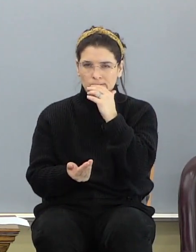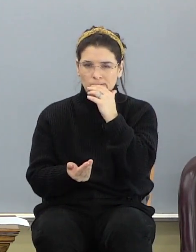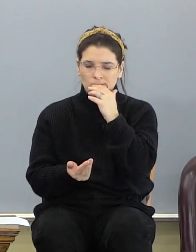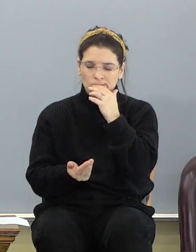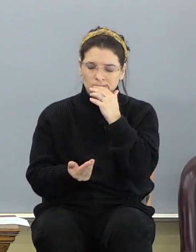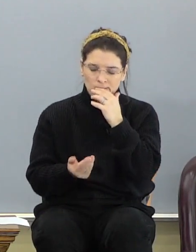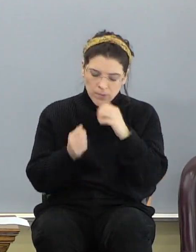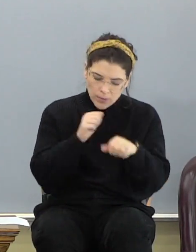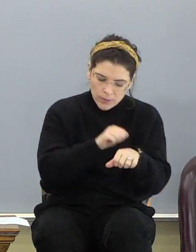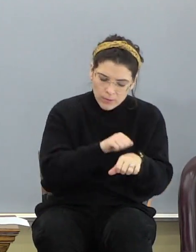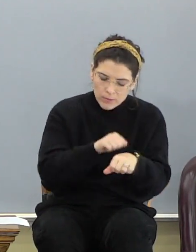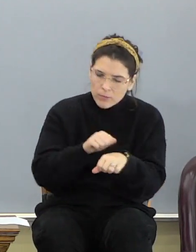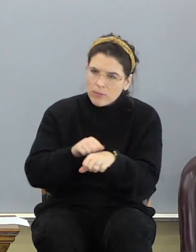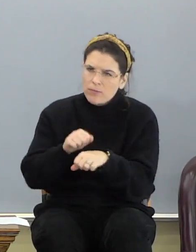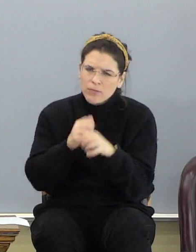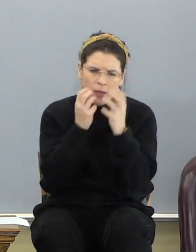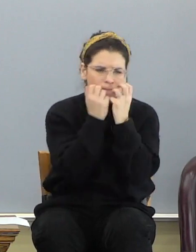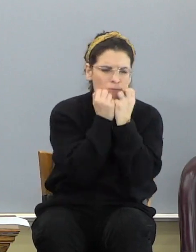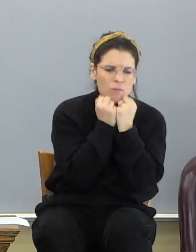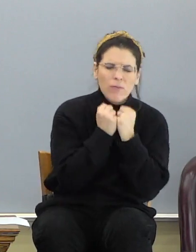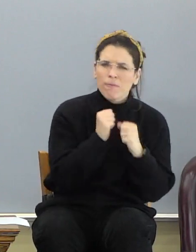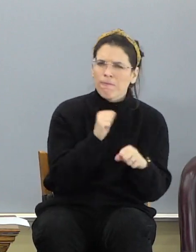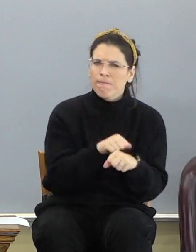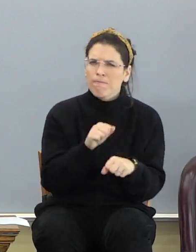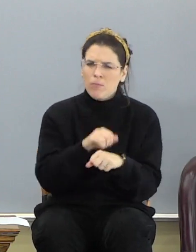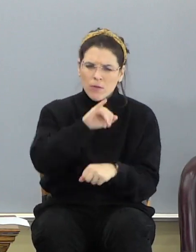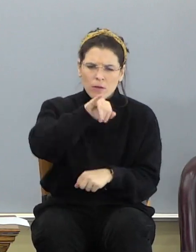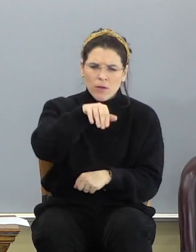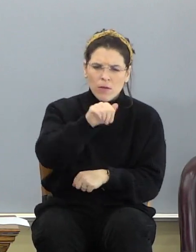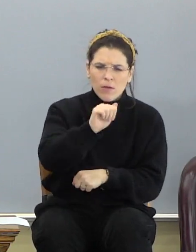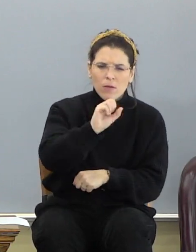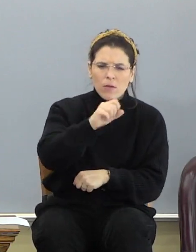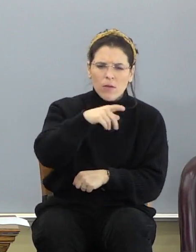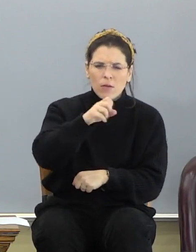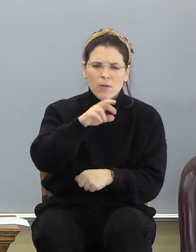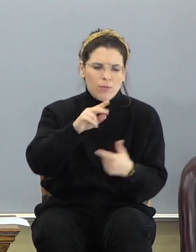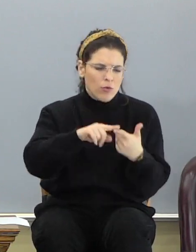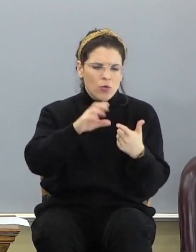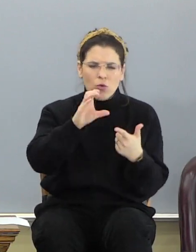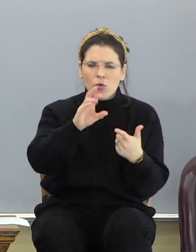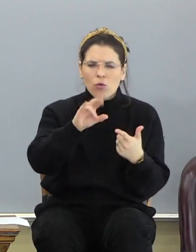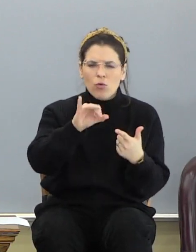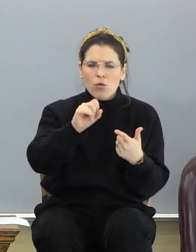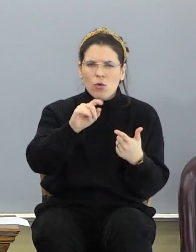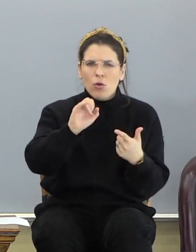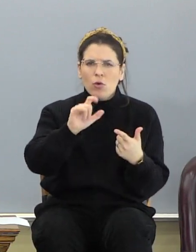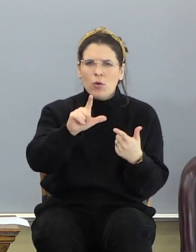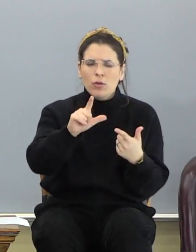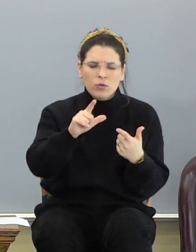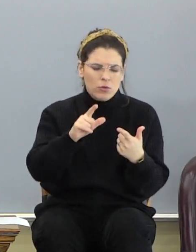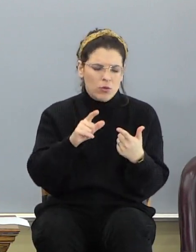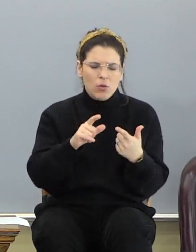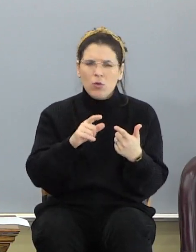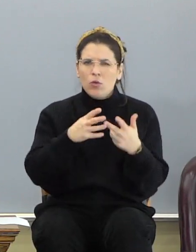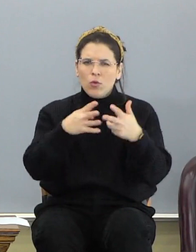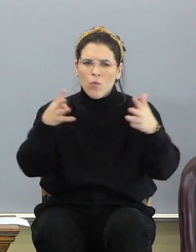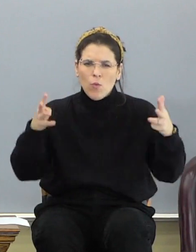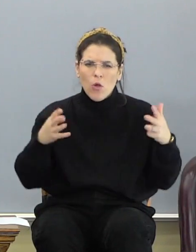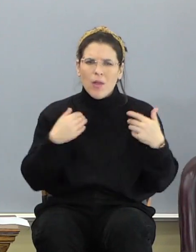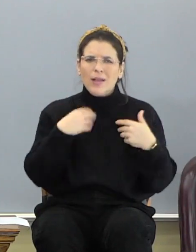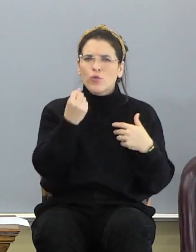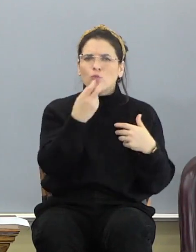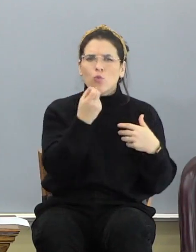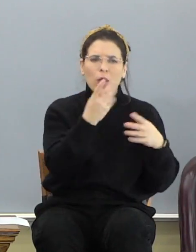Stones. Precious stones. Jasper. Crystal. The wall has 12